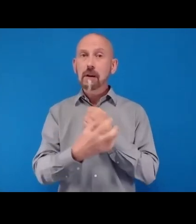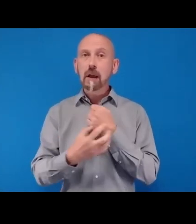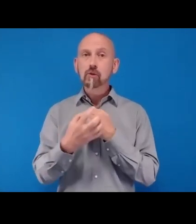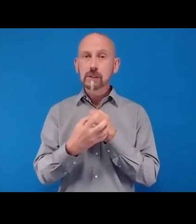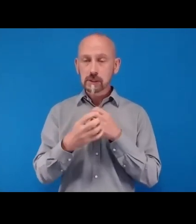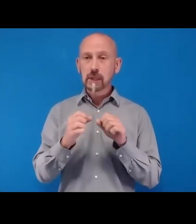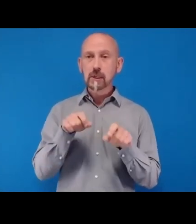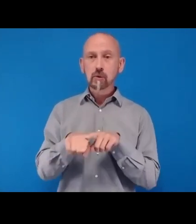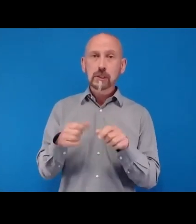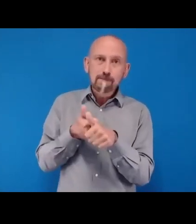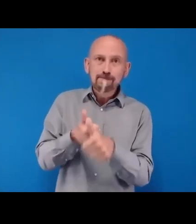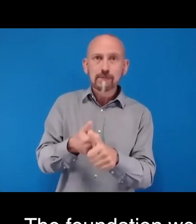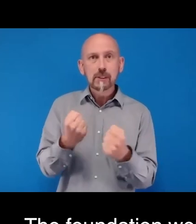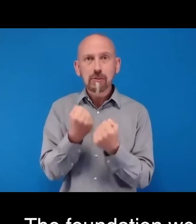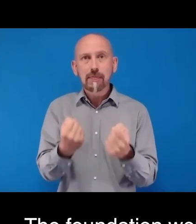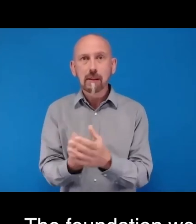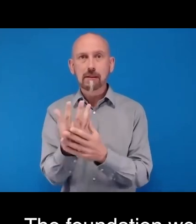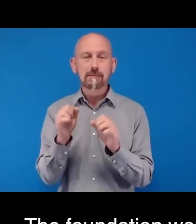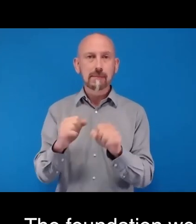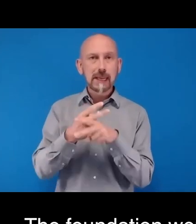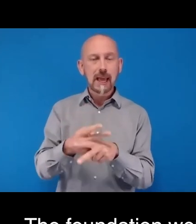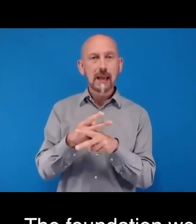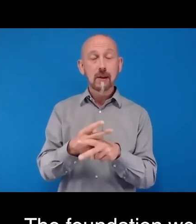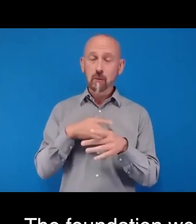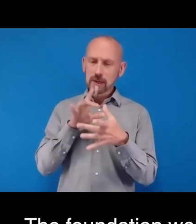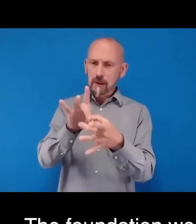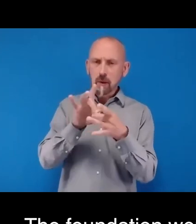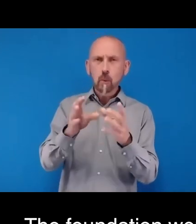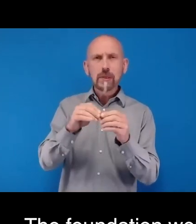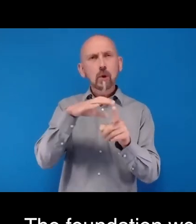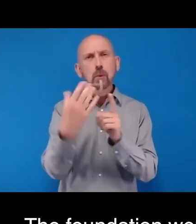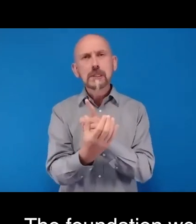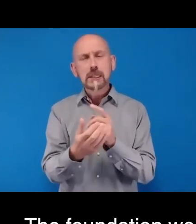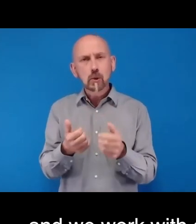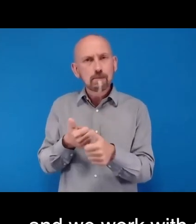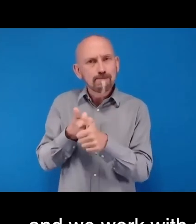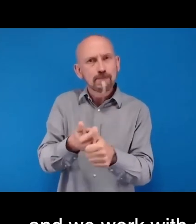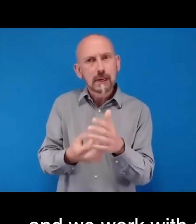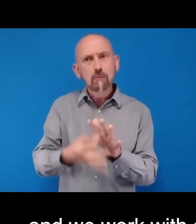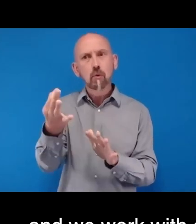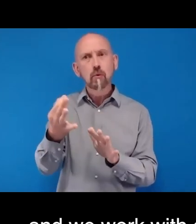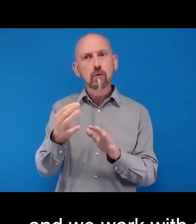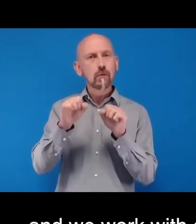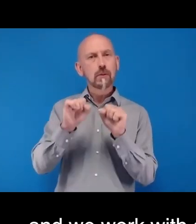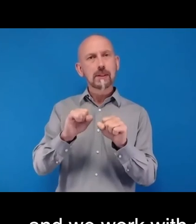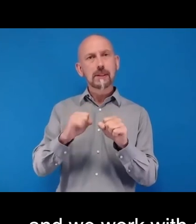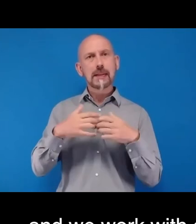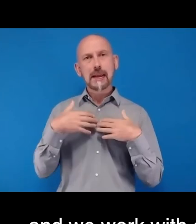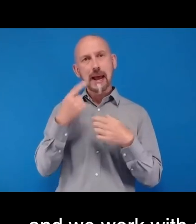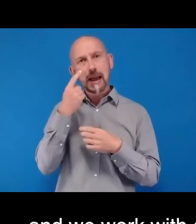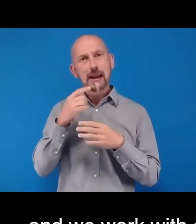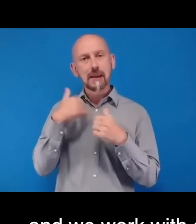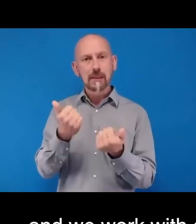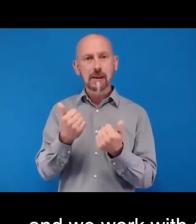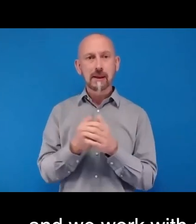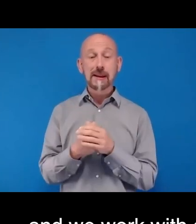and we work with communities to improve their eye health. ACR has the largest number of people with blindness